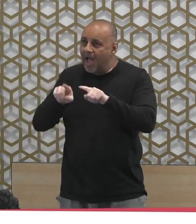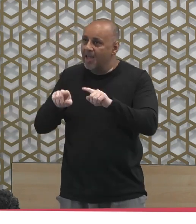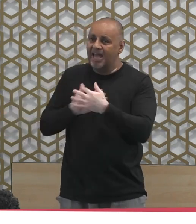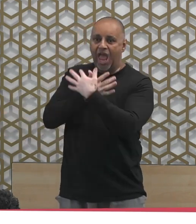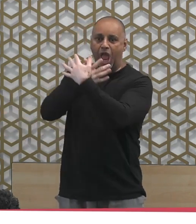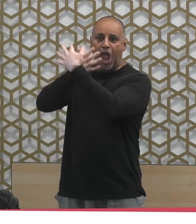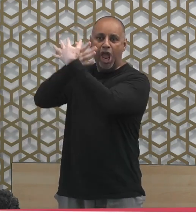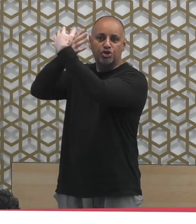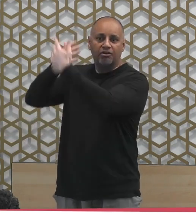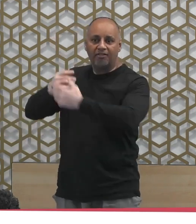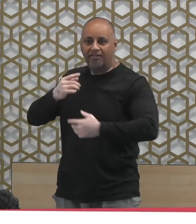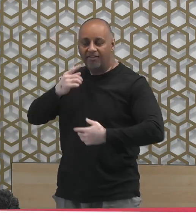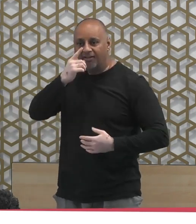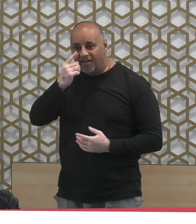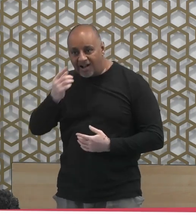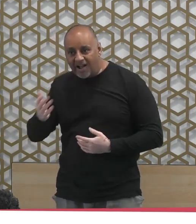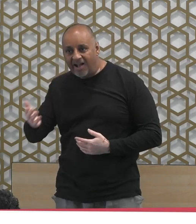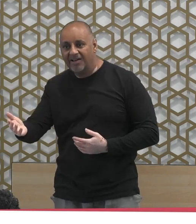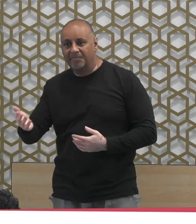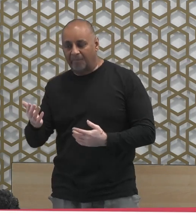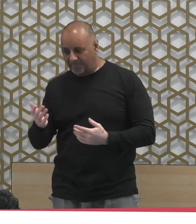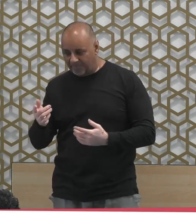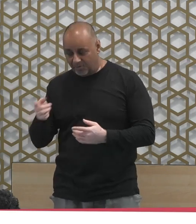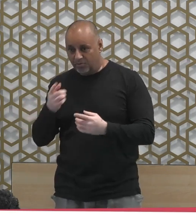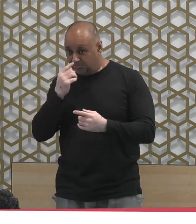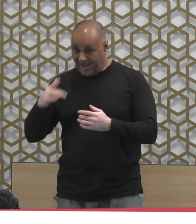Or you will become from those who are immortal.